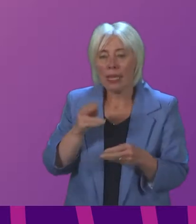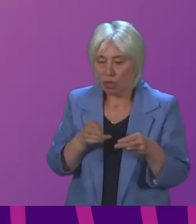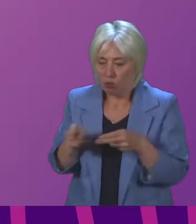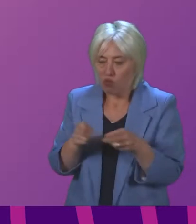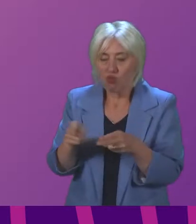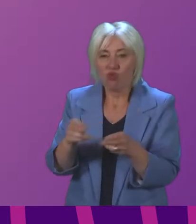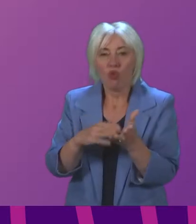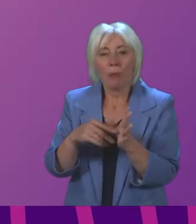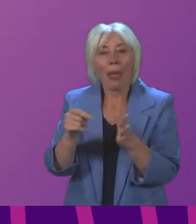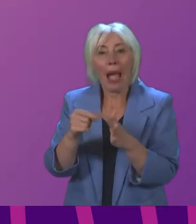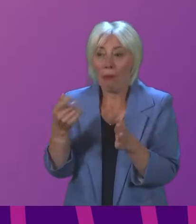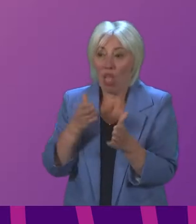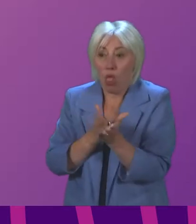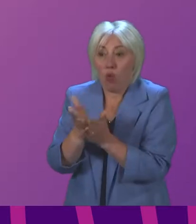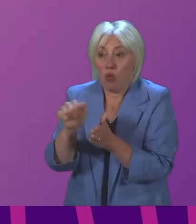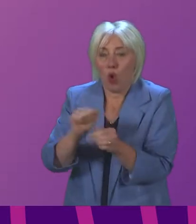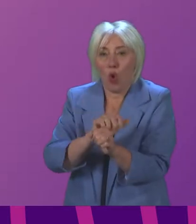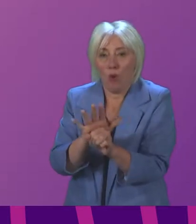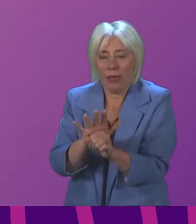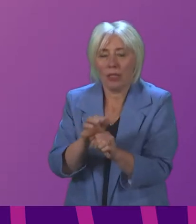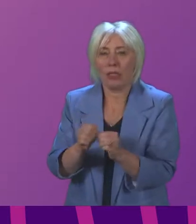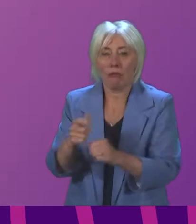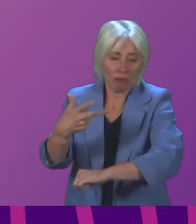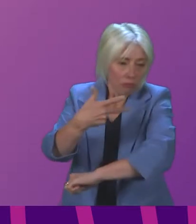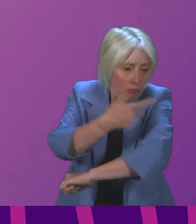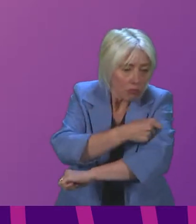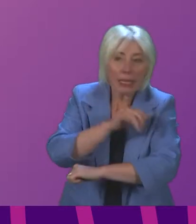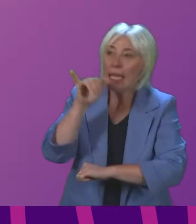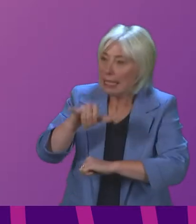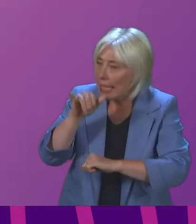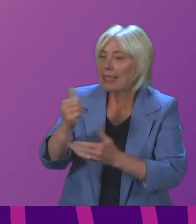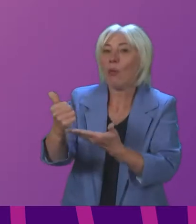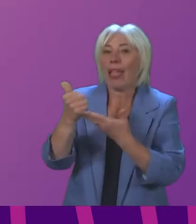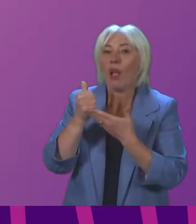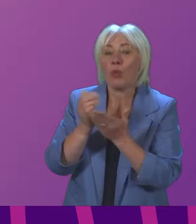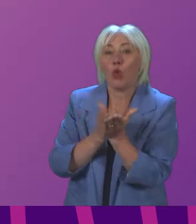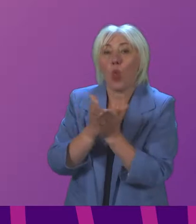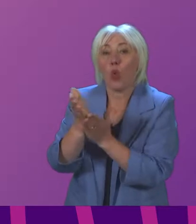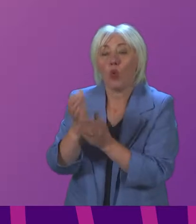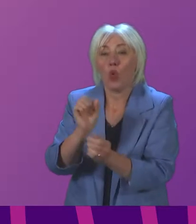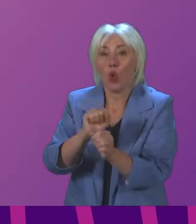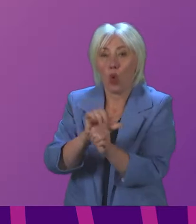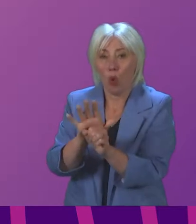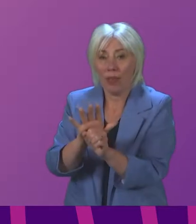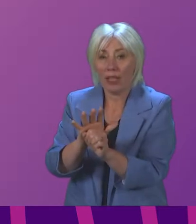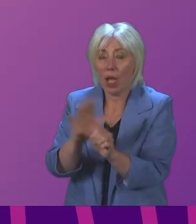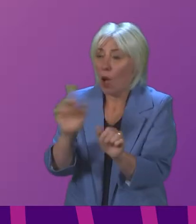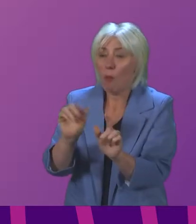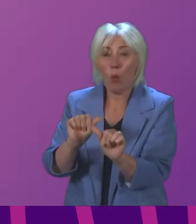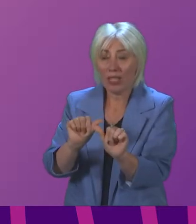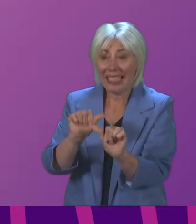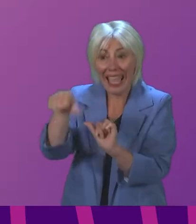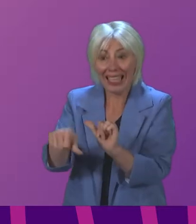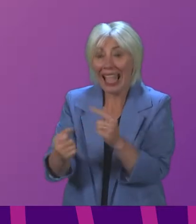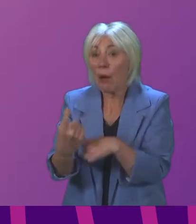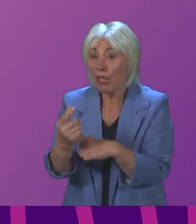to believe that vaccines and medical interventions will deliver our pathway out of COVID what happens next must be planned for Deputy